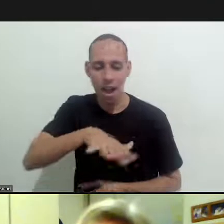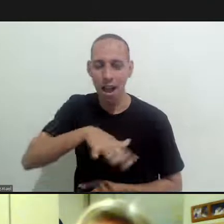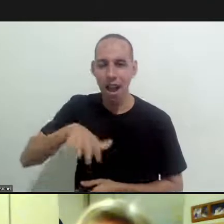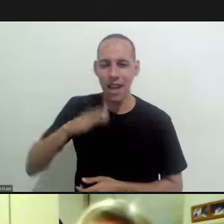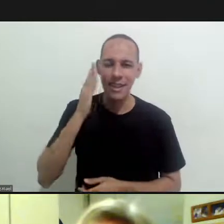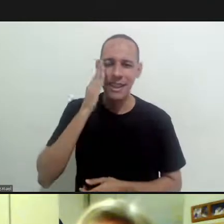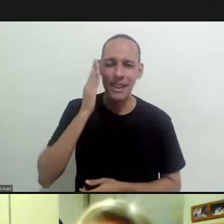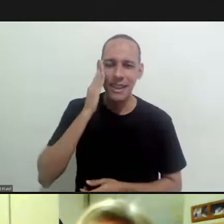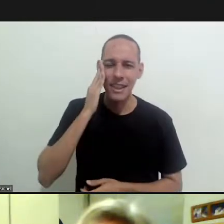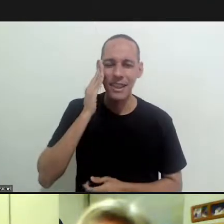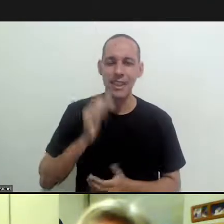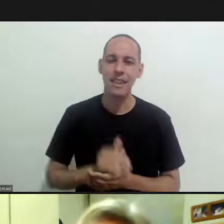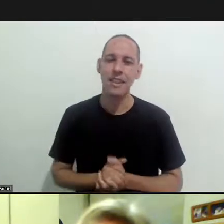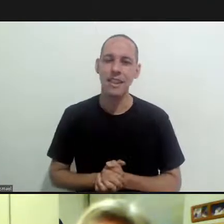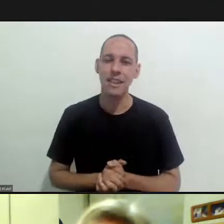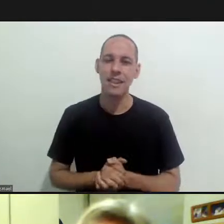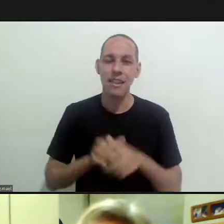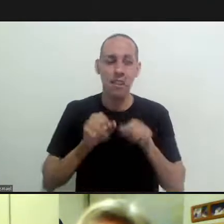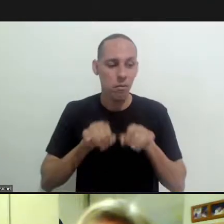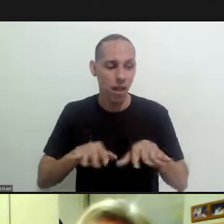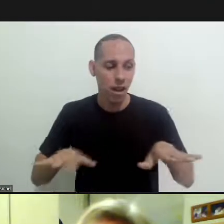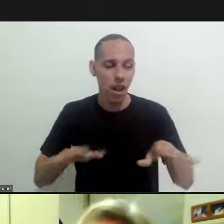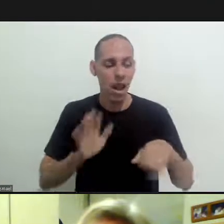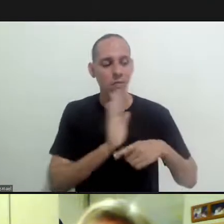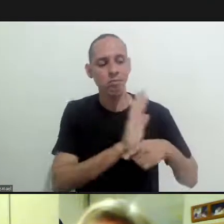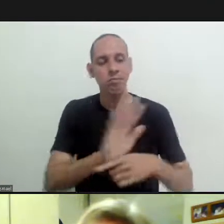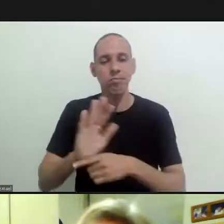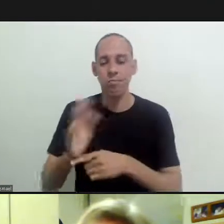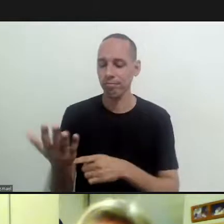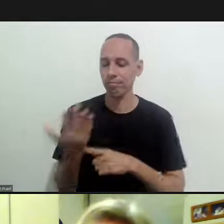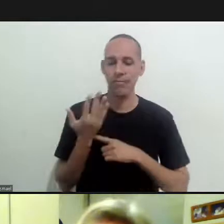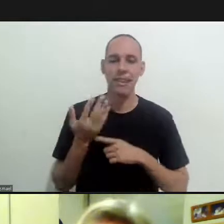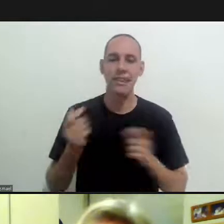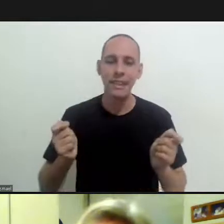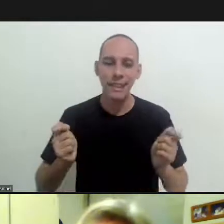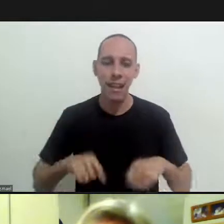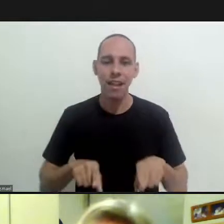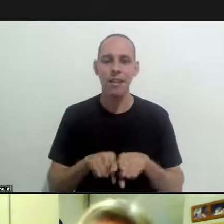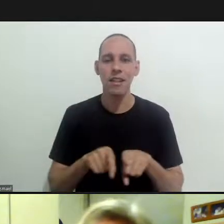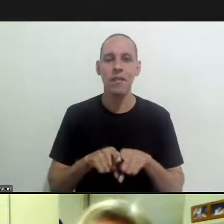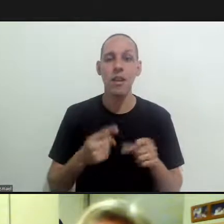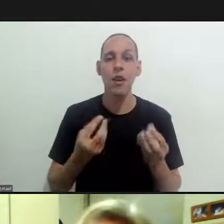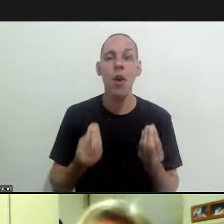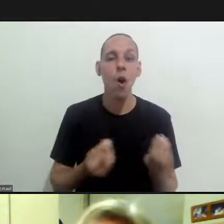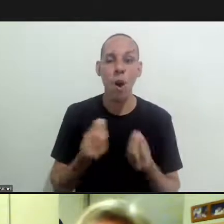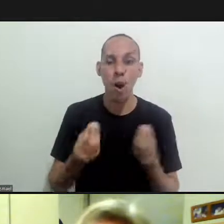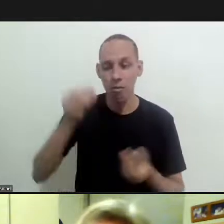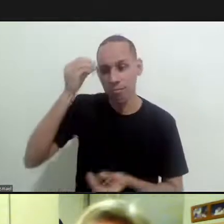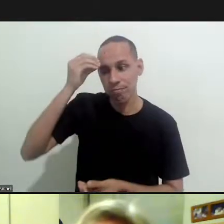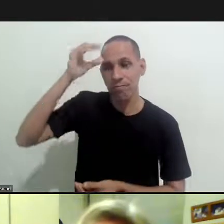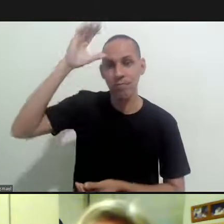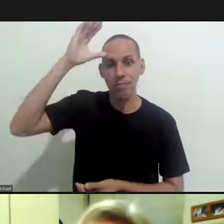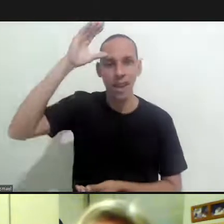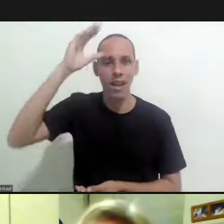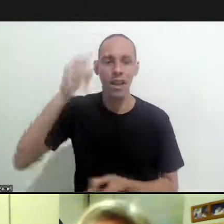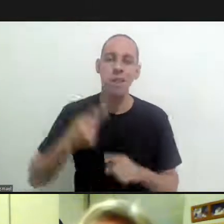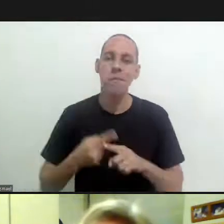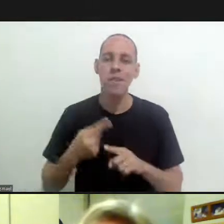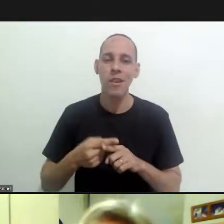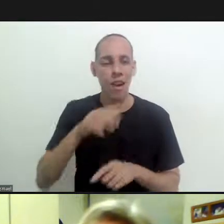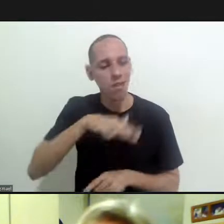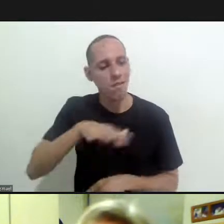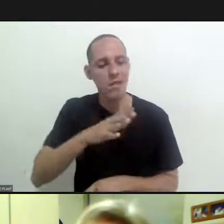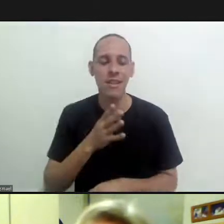know of what is happening in the areas especially what we have in the videos in the rural areas there's a lot of lack of knowledge they